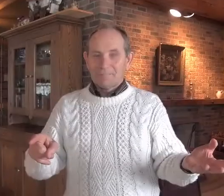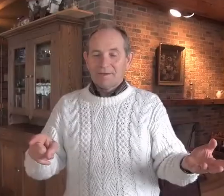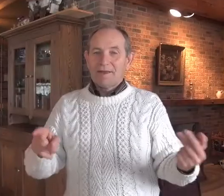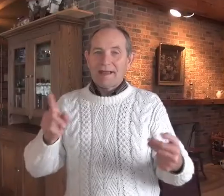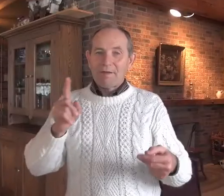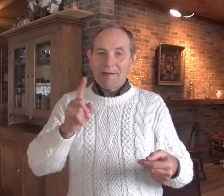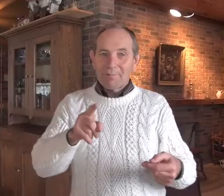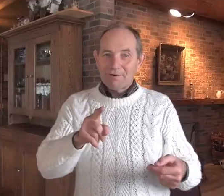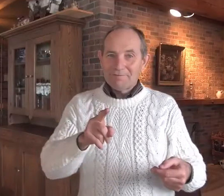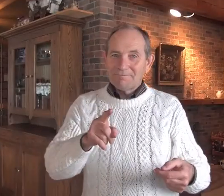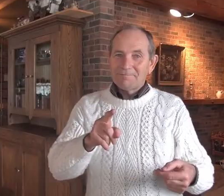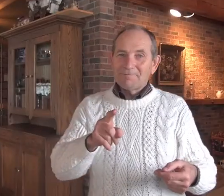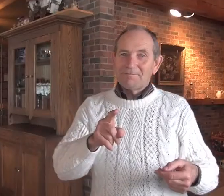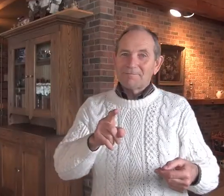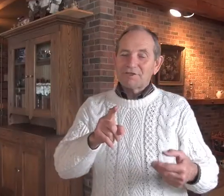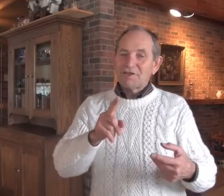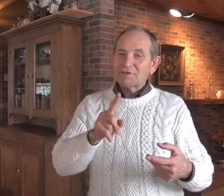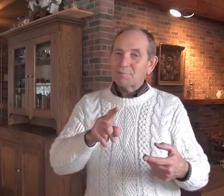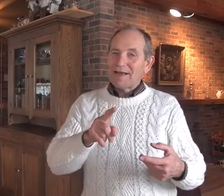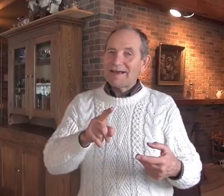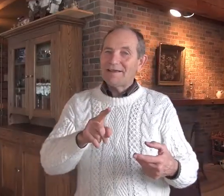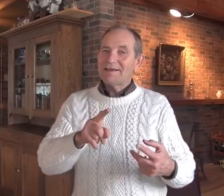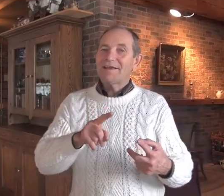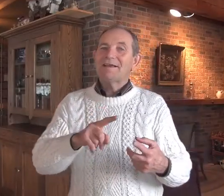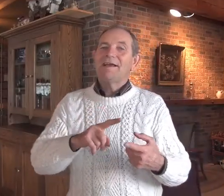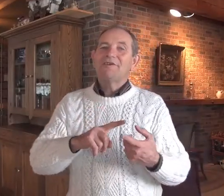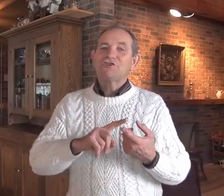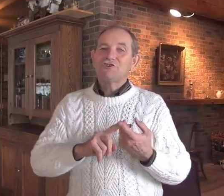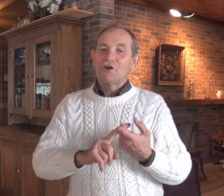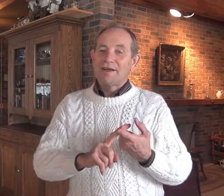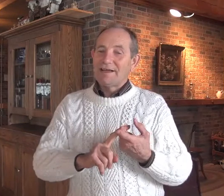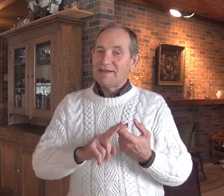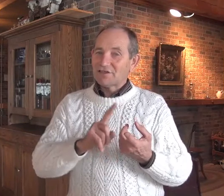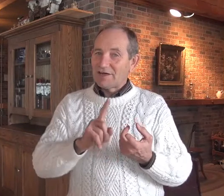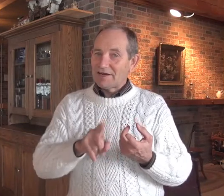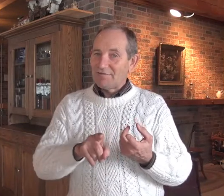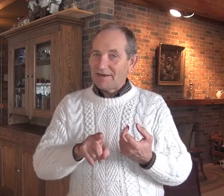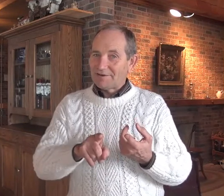And remember, succession planning is a journey. It's not an event.